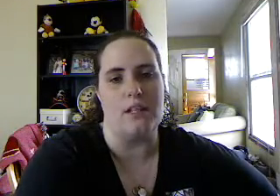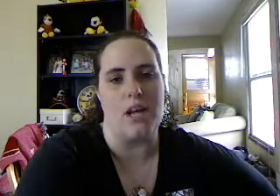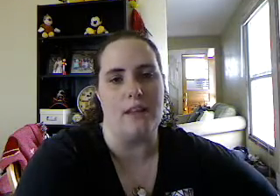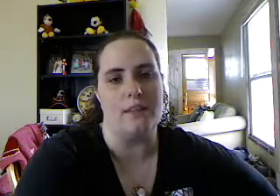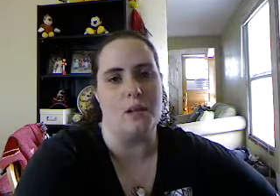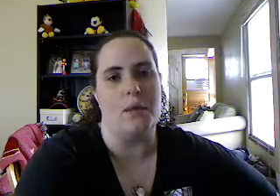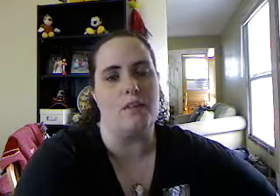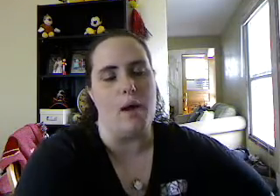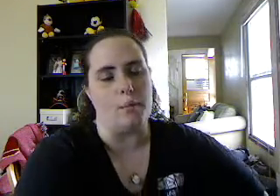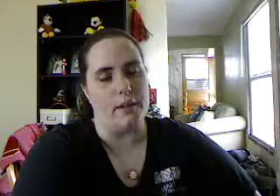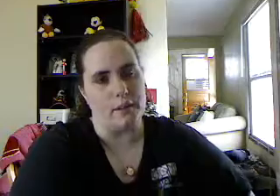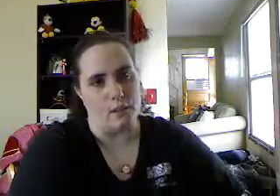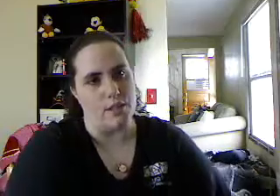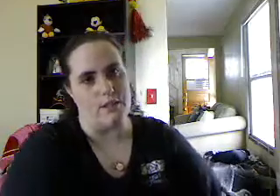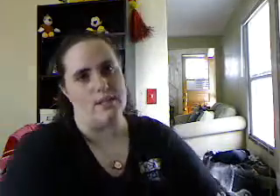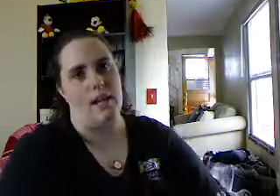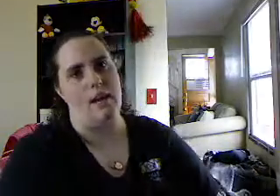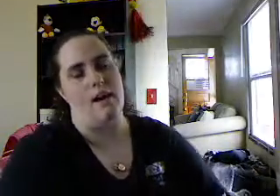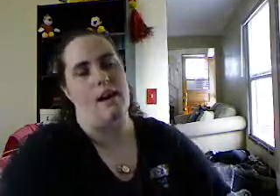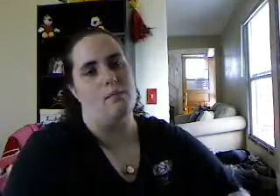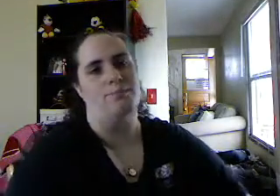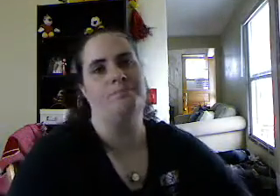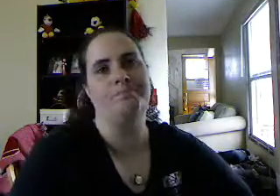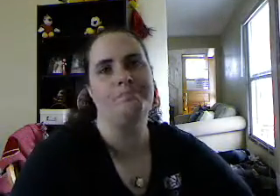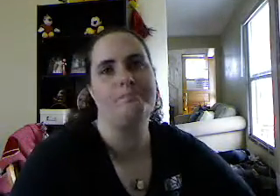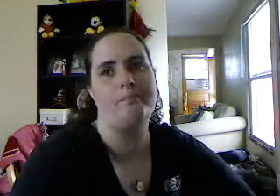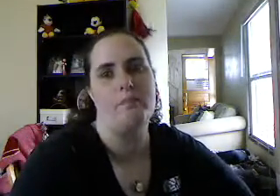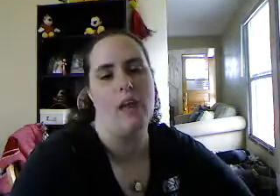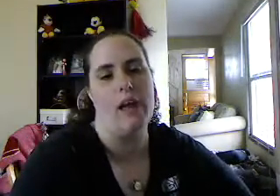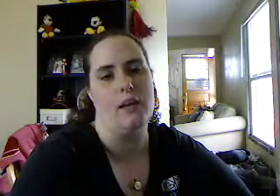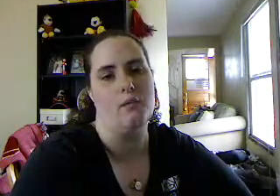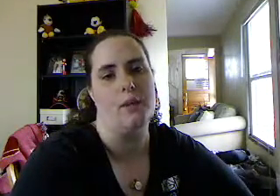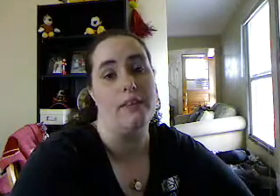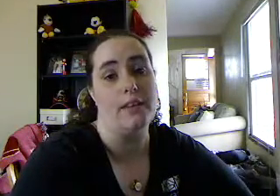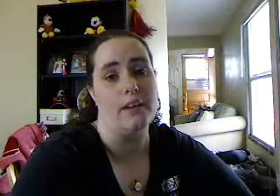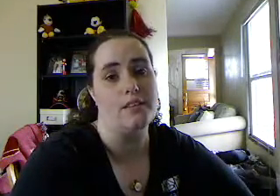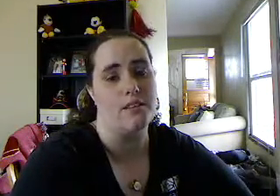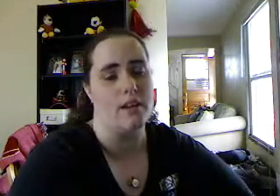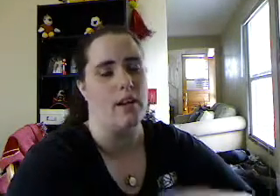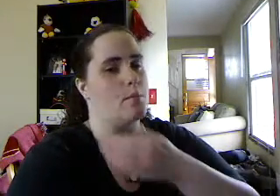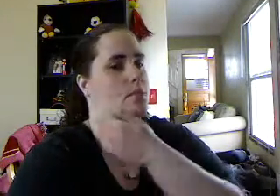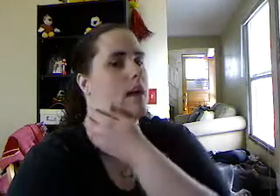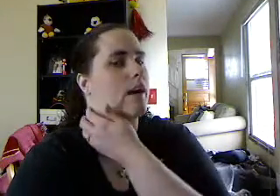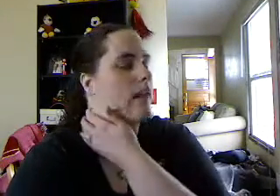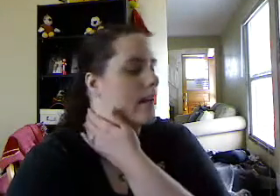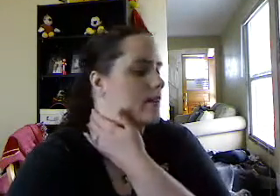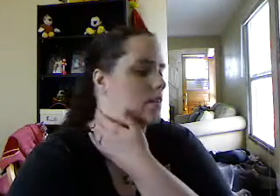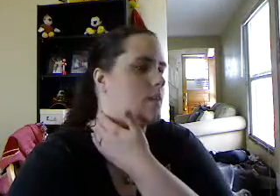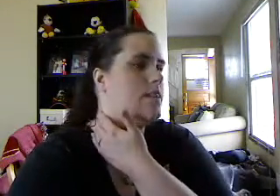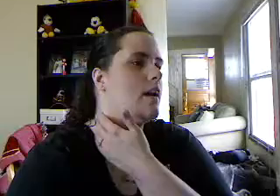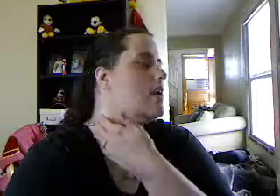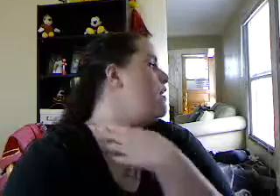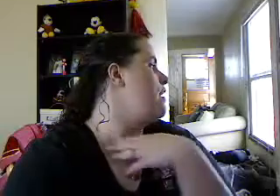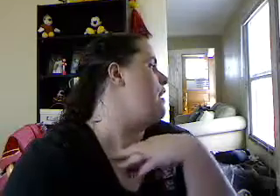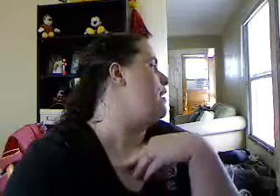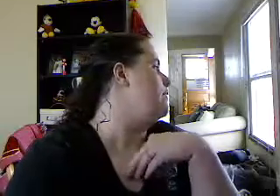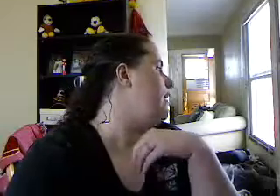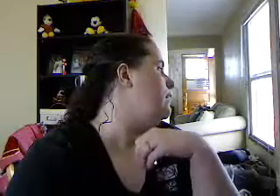me a shot in the stomach of heparin, which is a blood thinner so that it helps you to not clot afterwards. And then